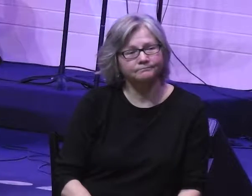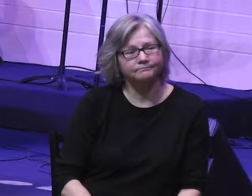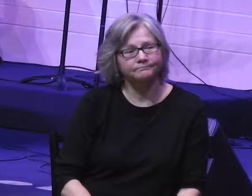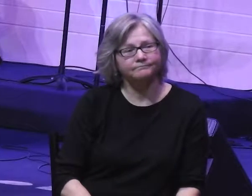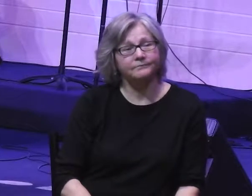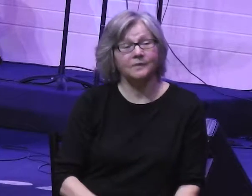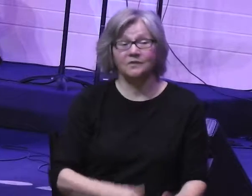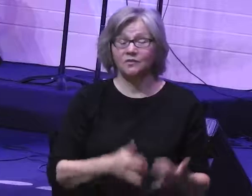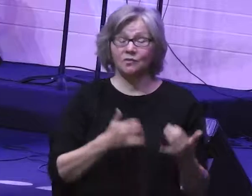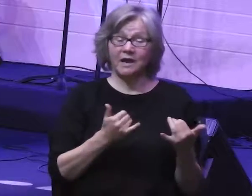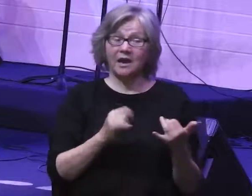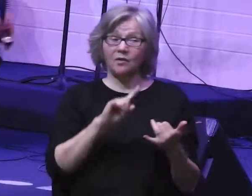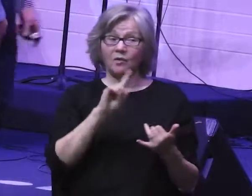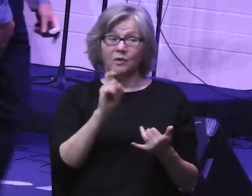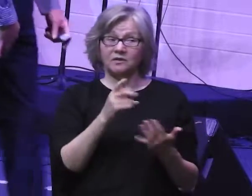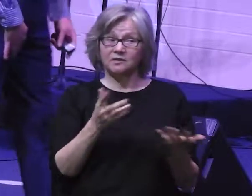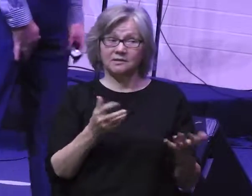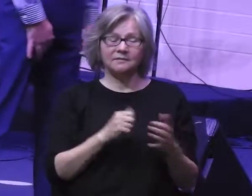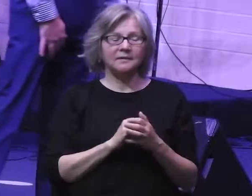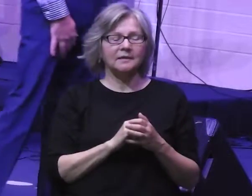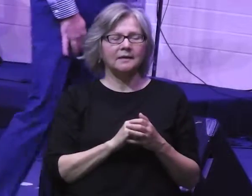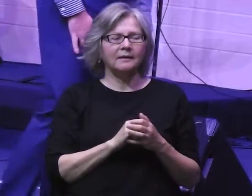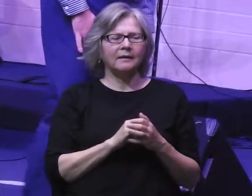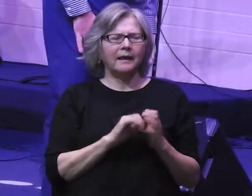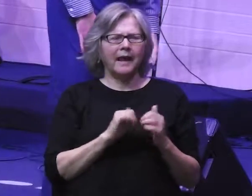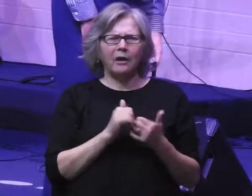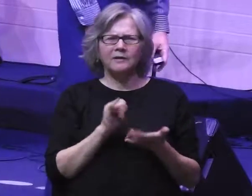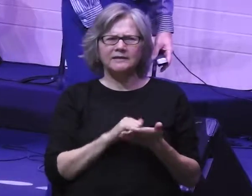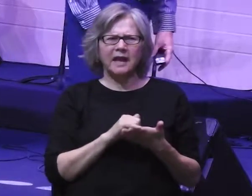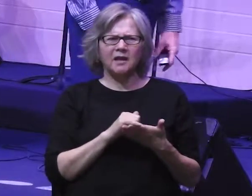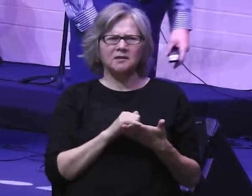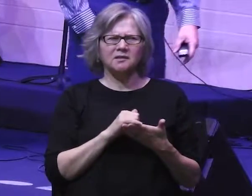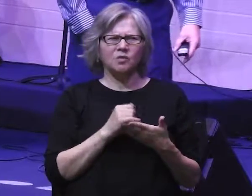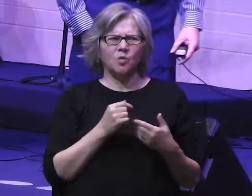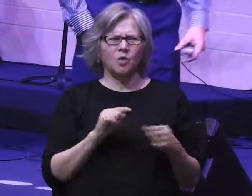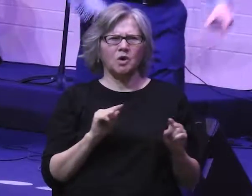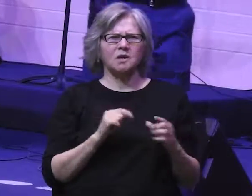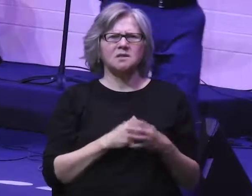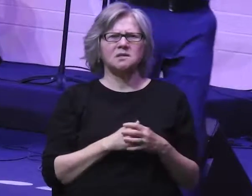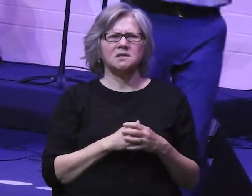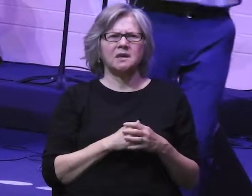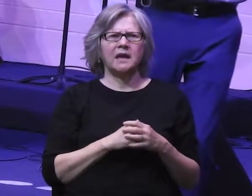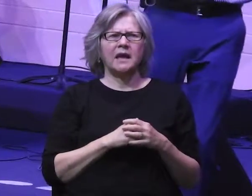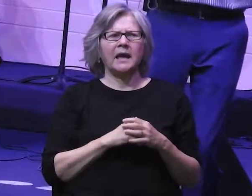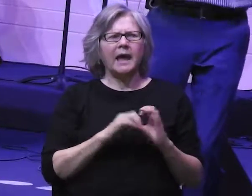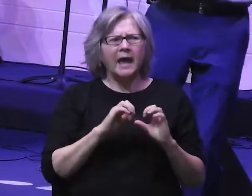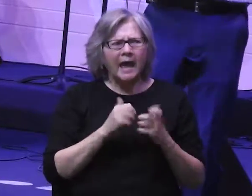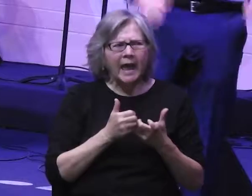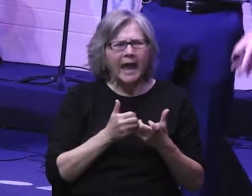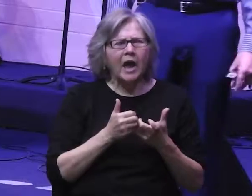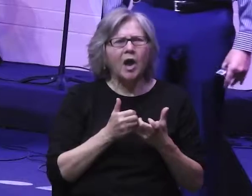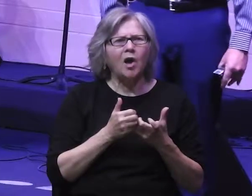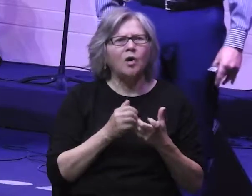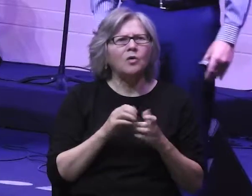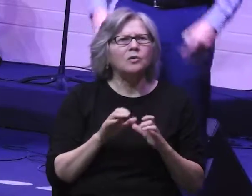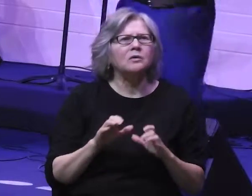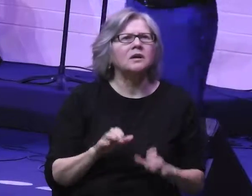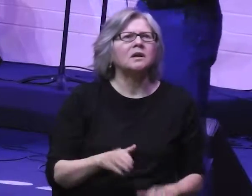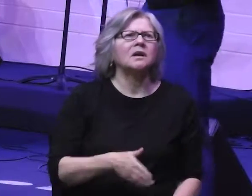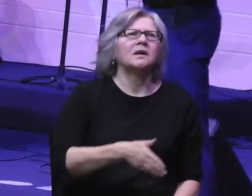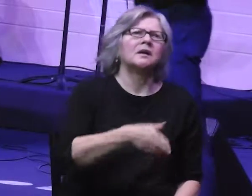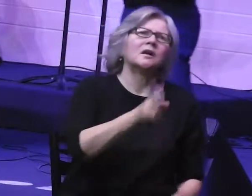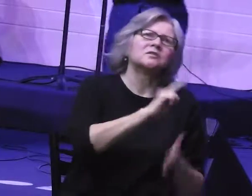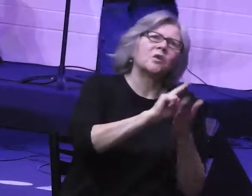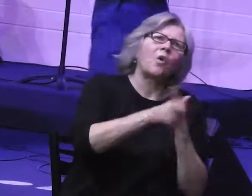So here's the question. How does this work? How does a holy God